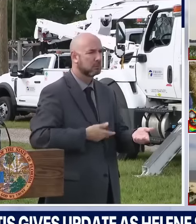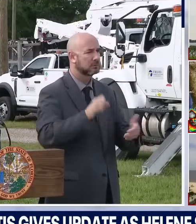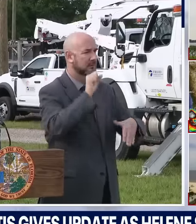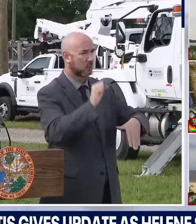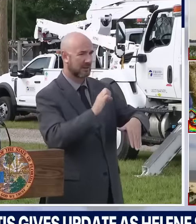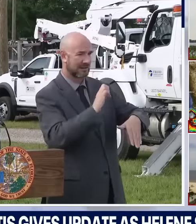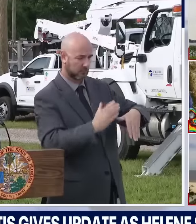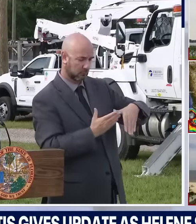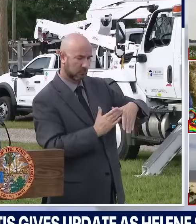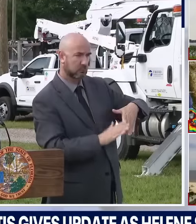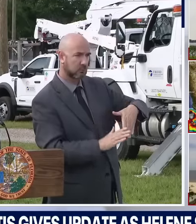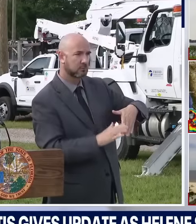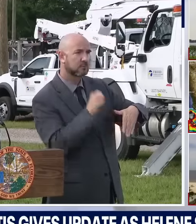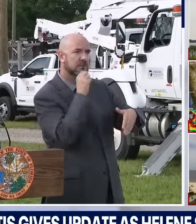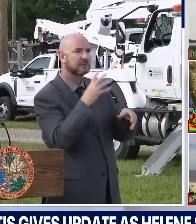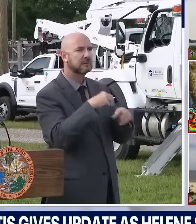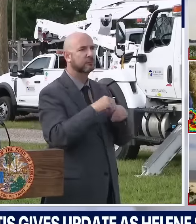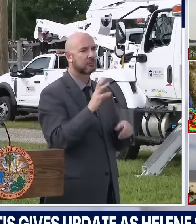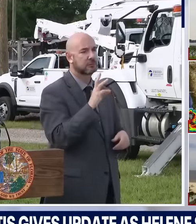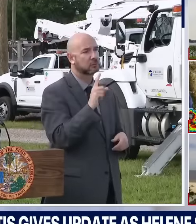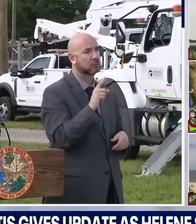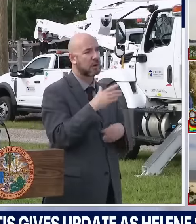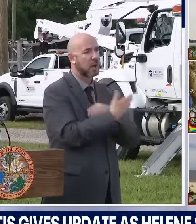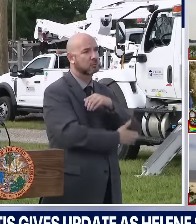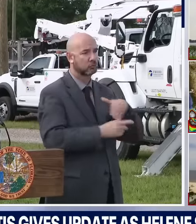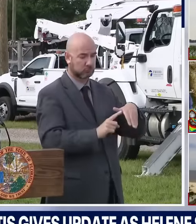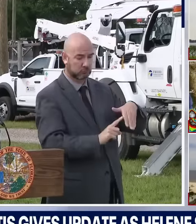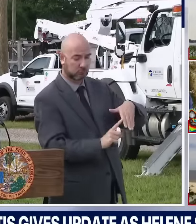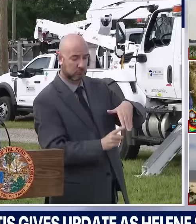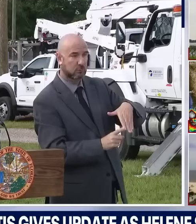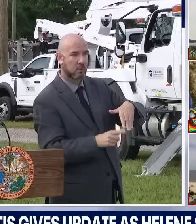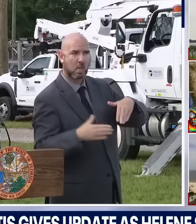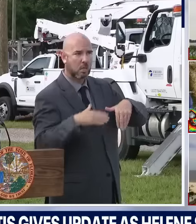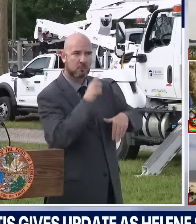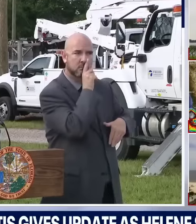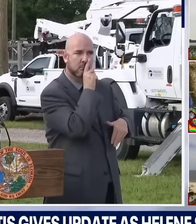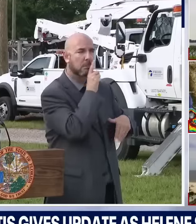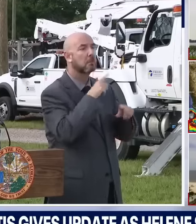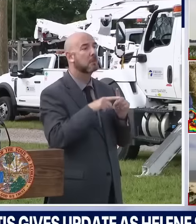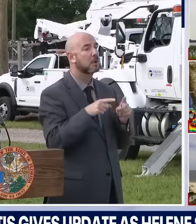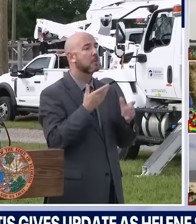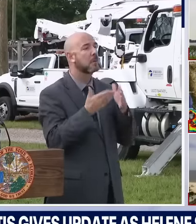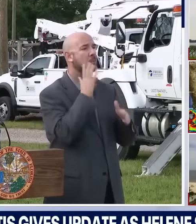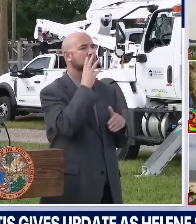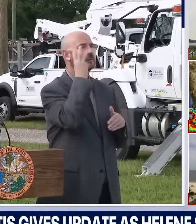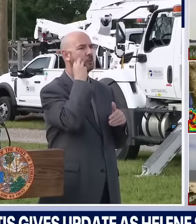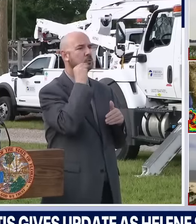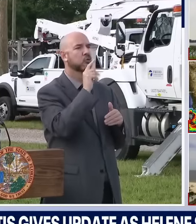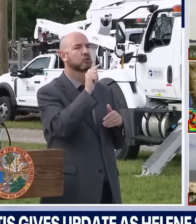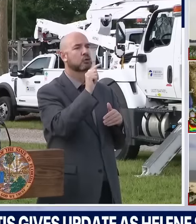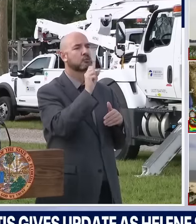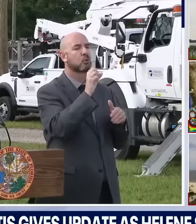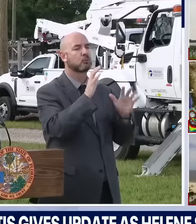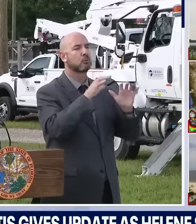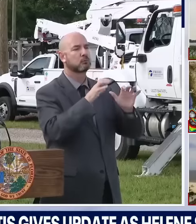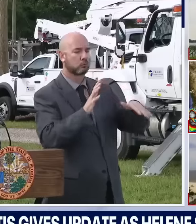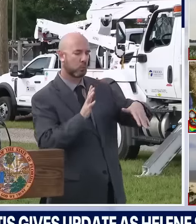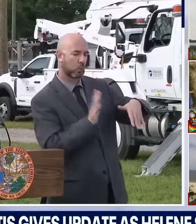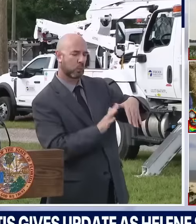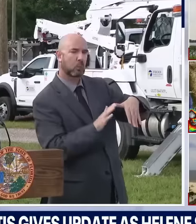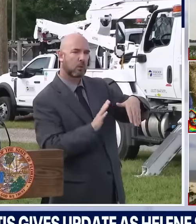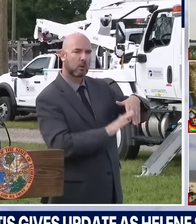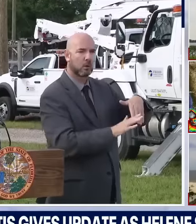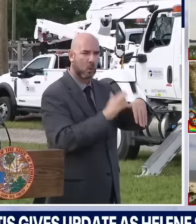coastal southeast part of Florida, they are probably going to end up with tropical storm force winds as well. So it's a big, big